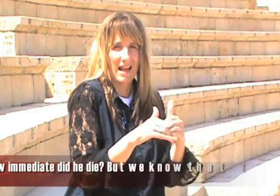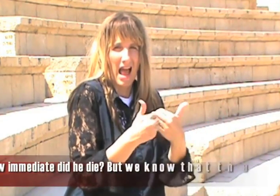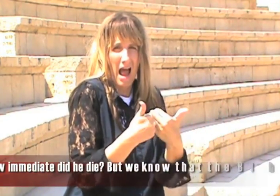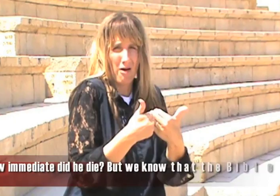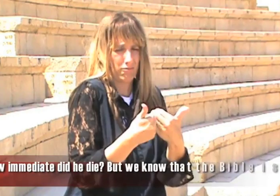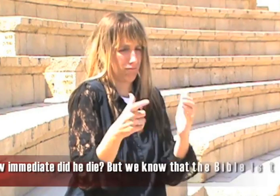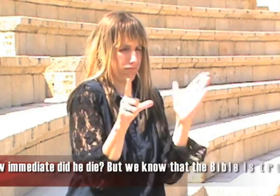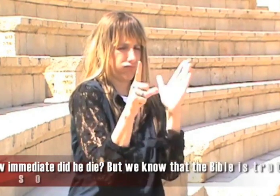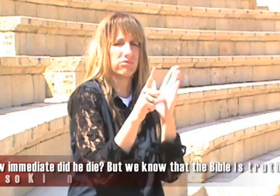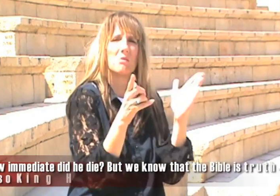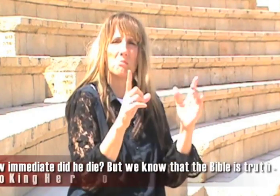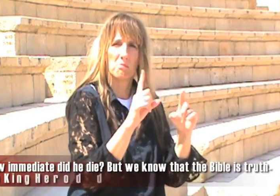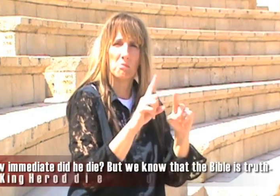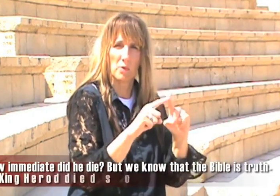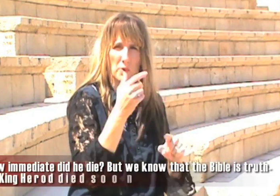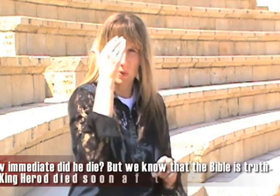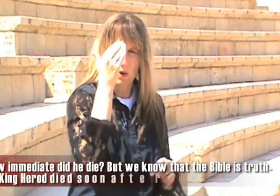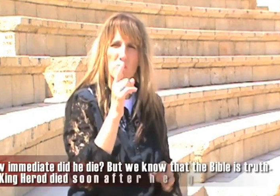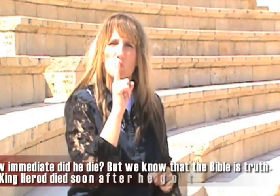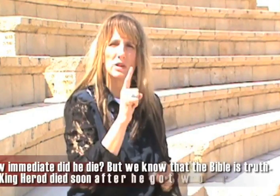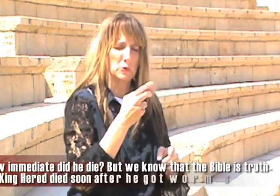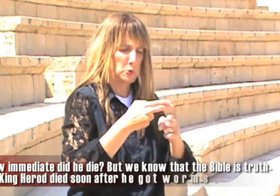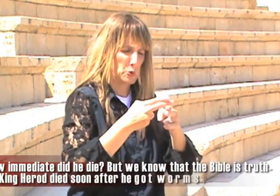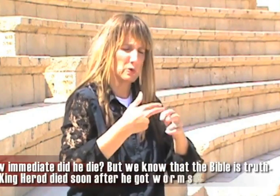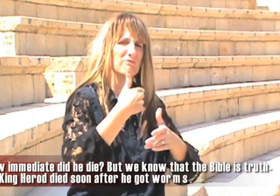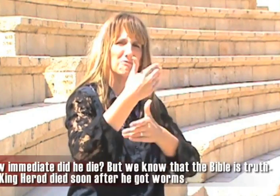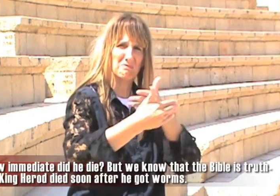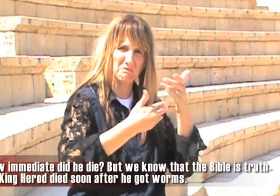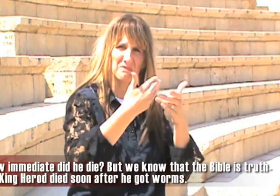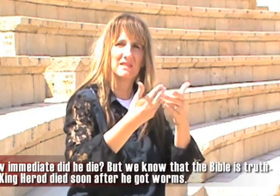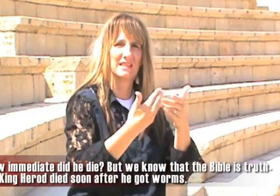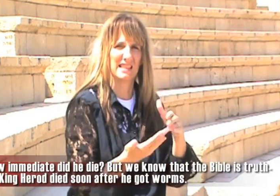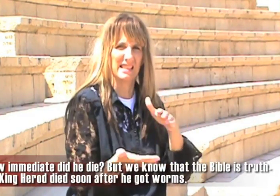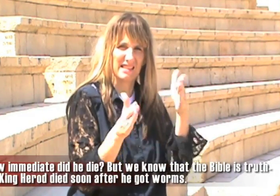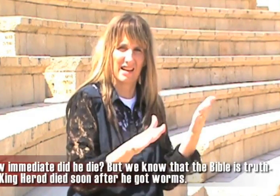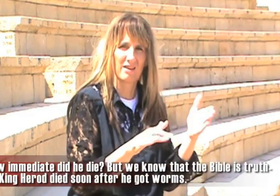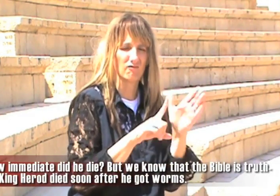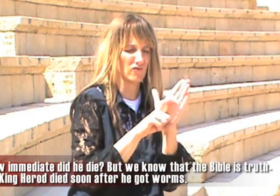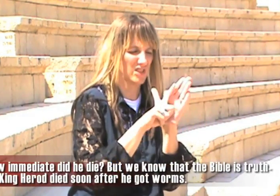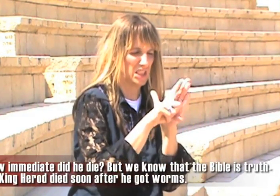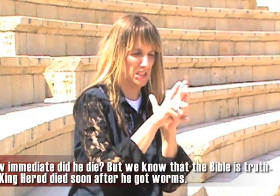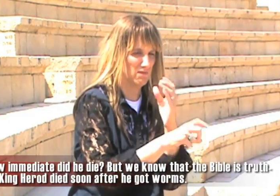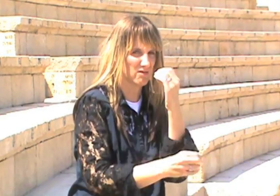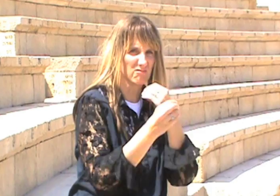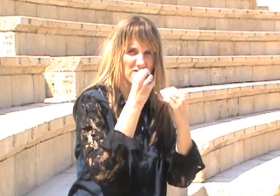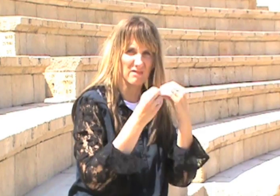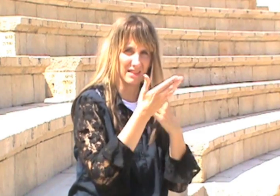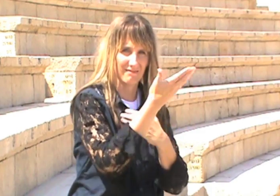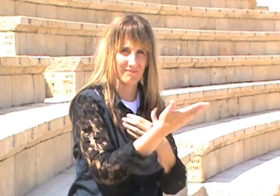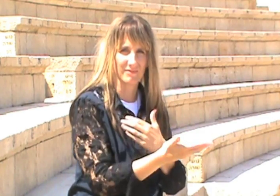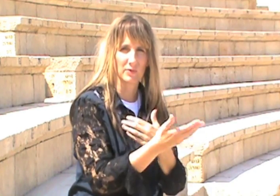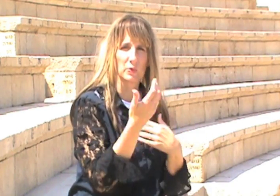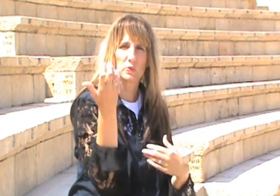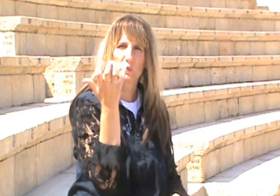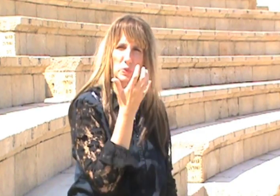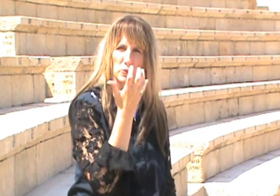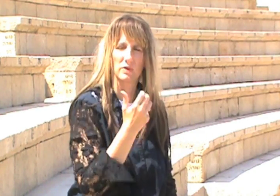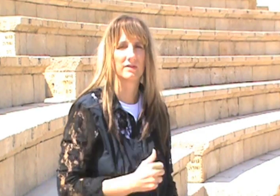How immediate did he die? We don't know for sure. But we know that the Bible is truth. And we know that King Herod was